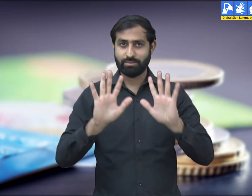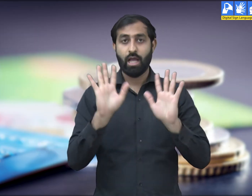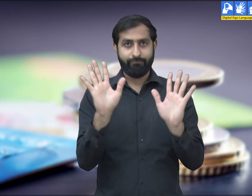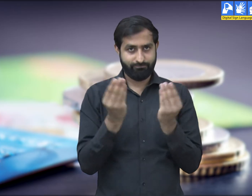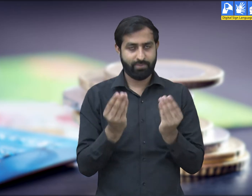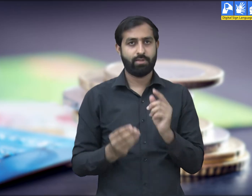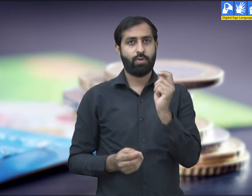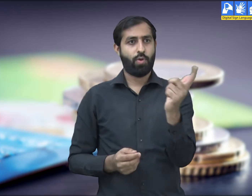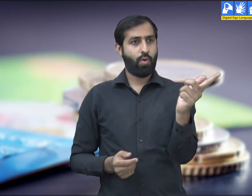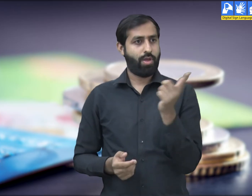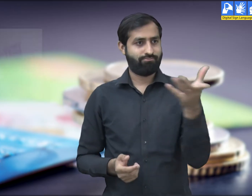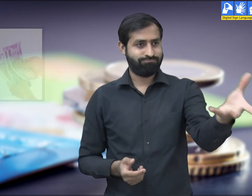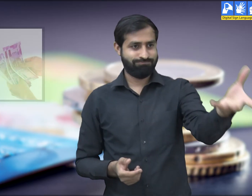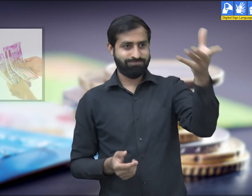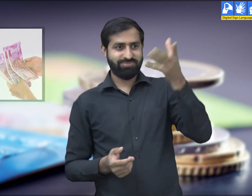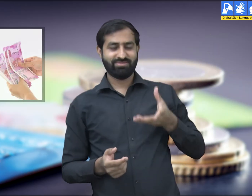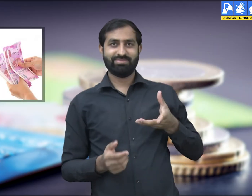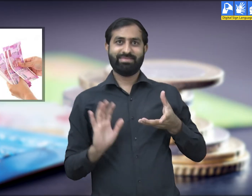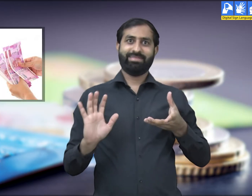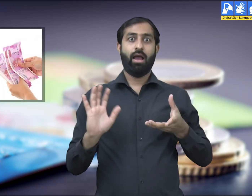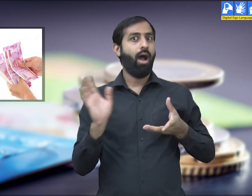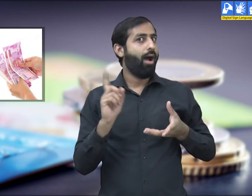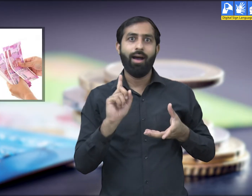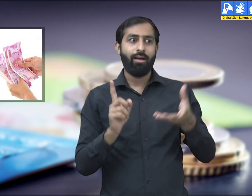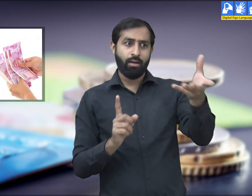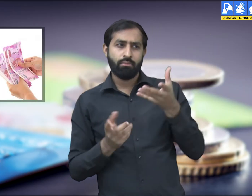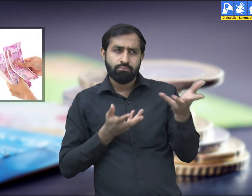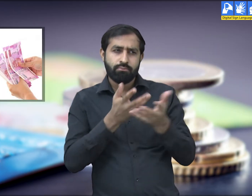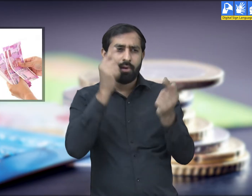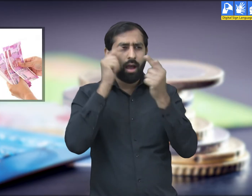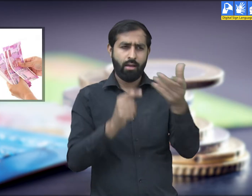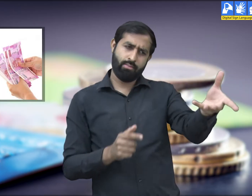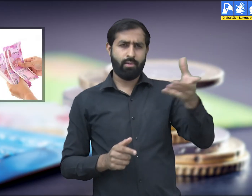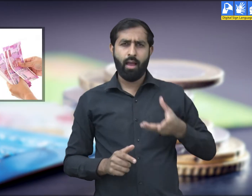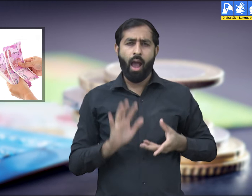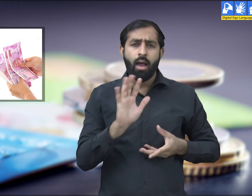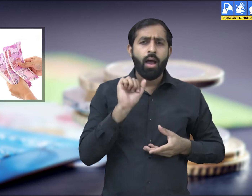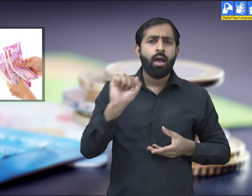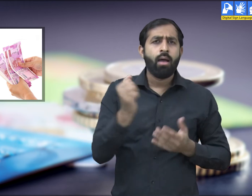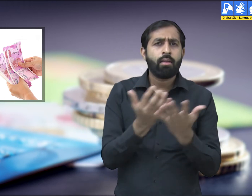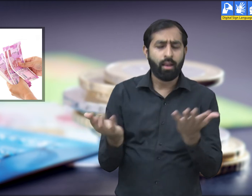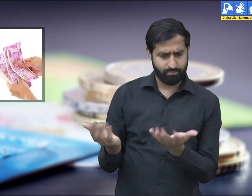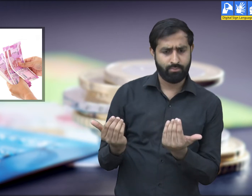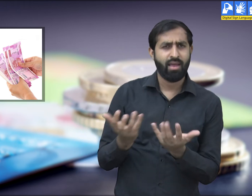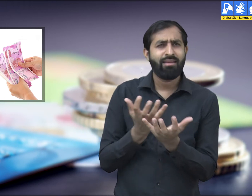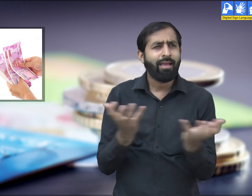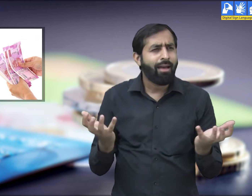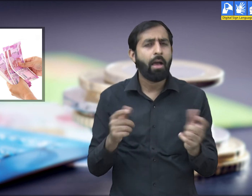a loan taken requires a few prerequisites. One of them is providing a collateral. A collateral